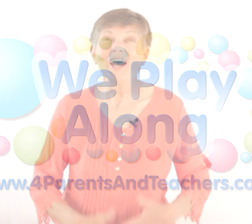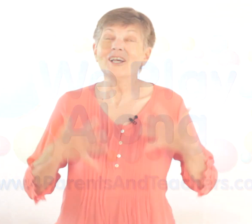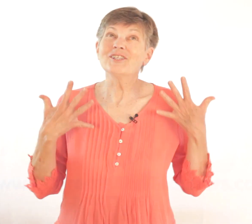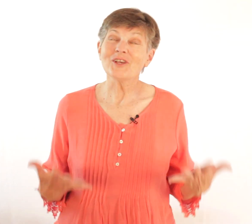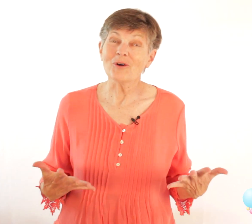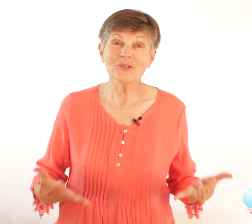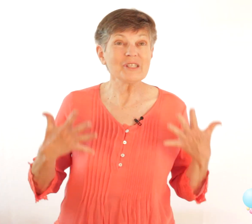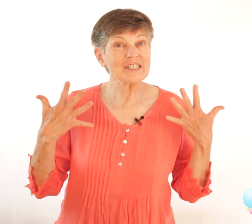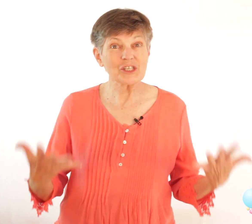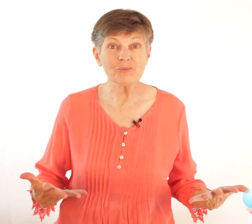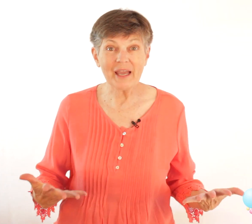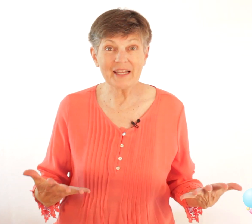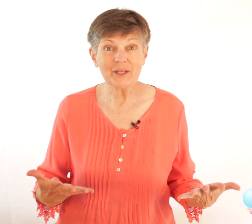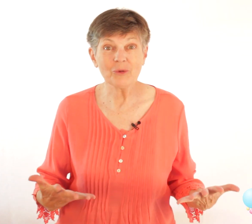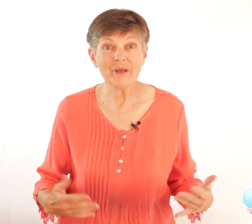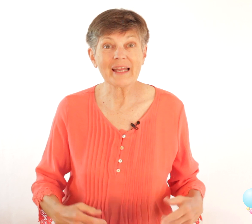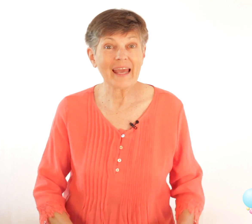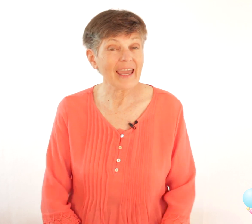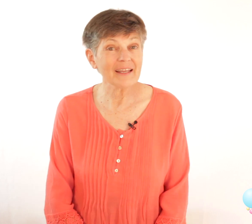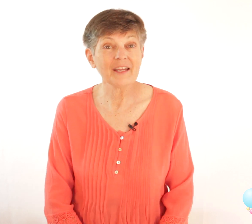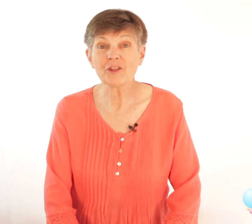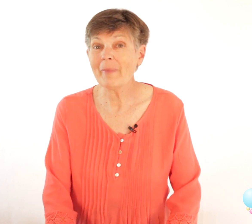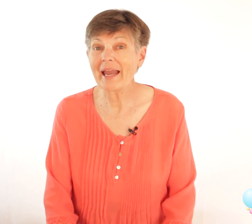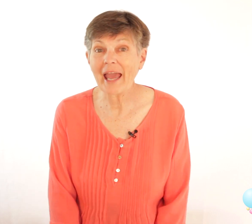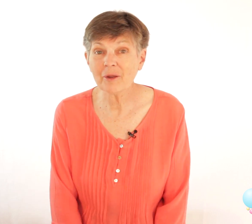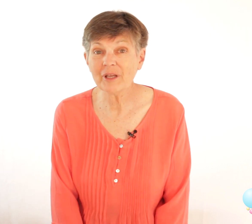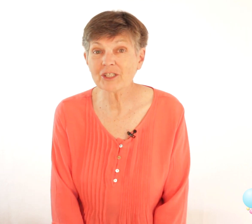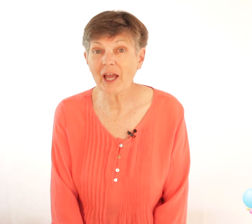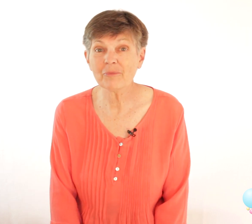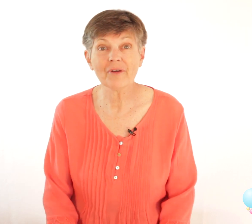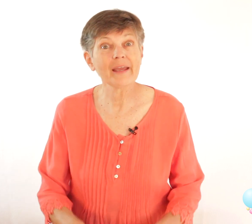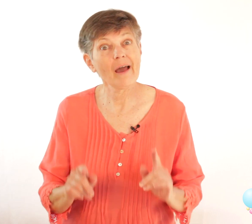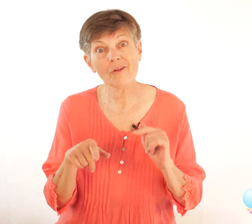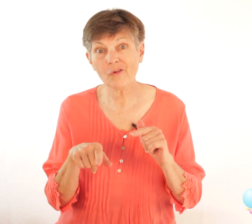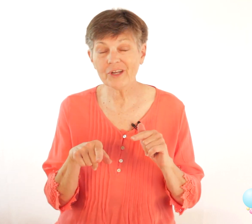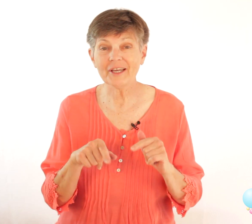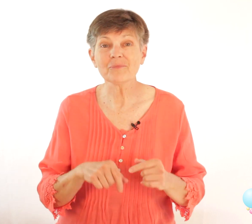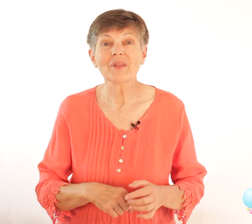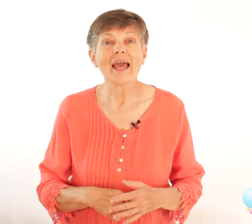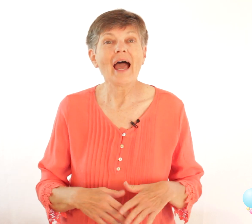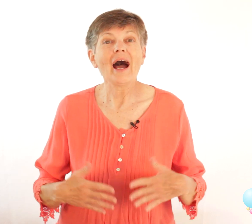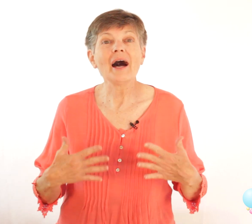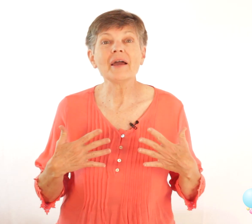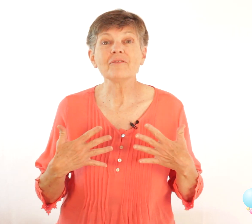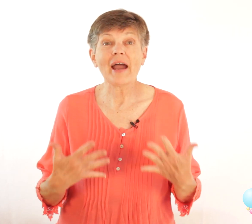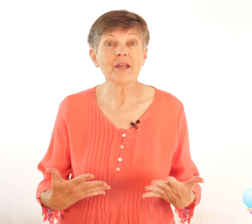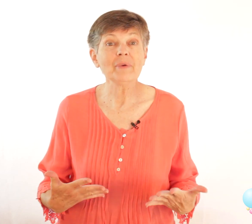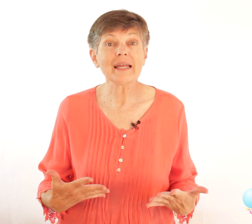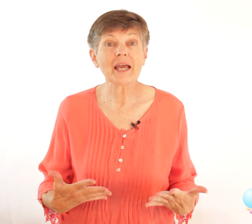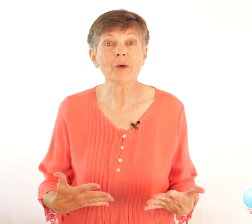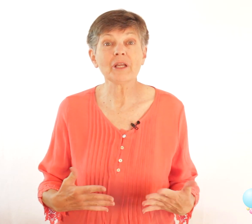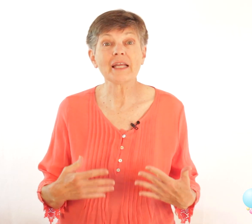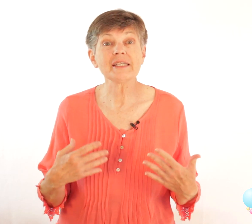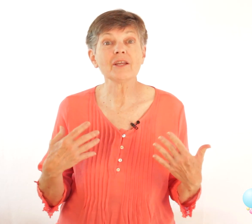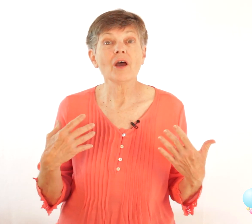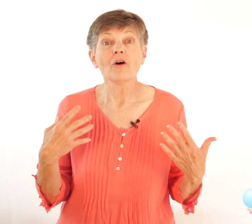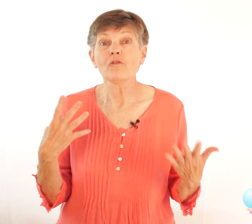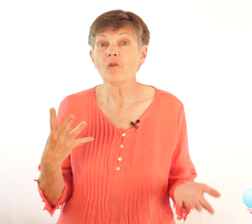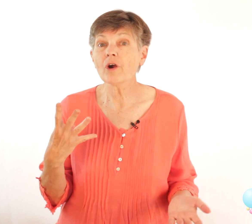so to just explain a little bit Caitlin at the Manhattan Beach Library in California invited me to come and I did for